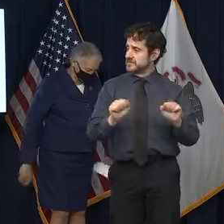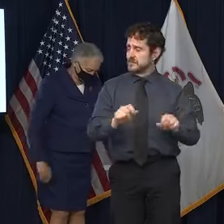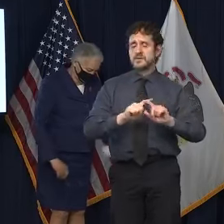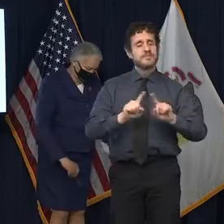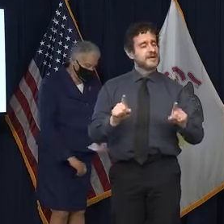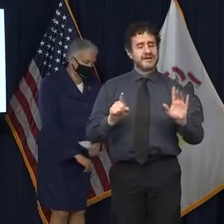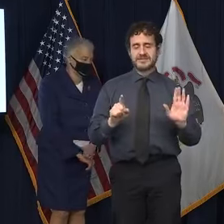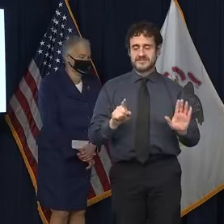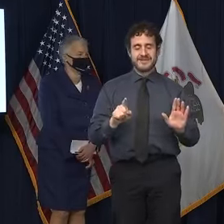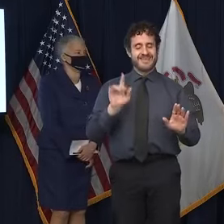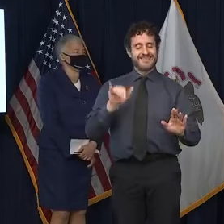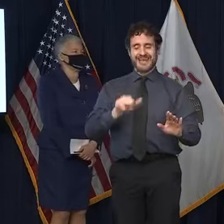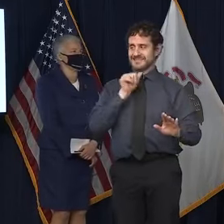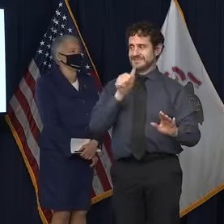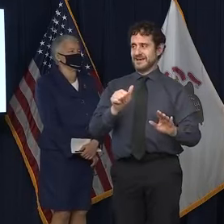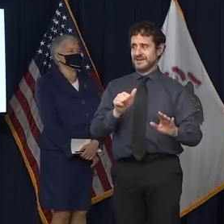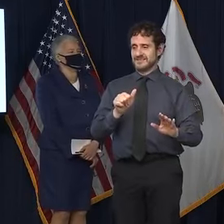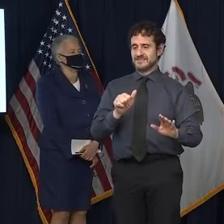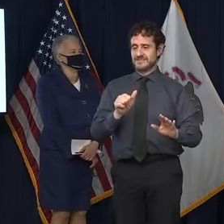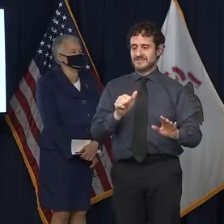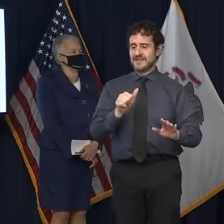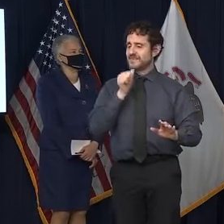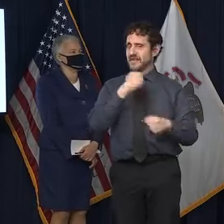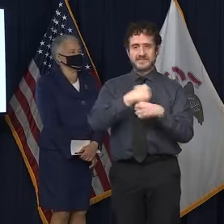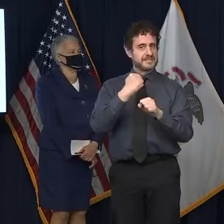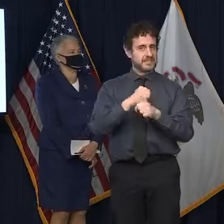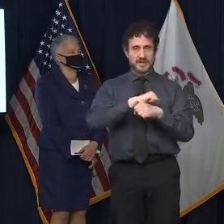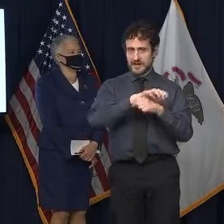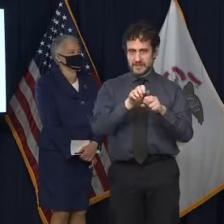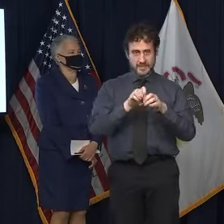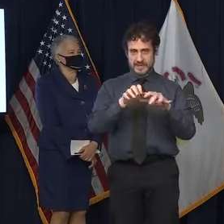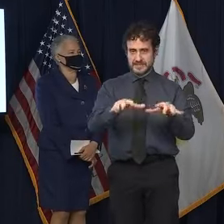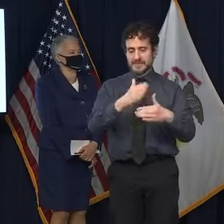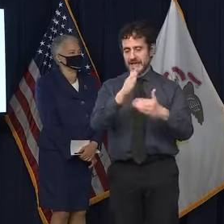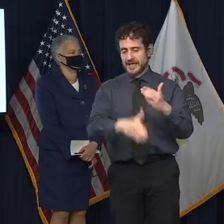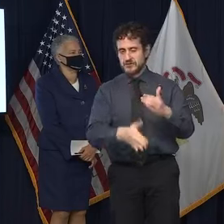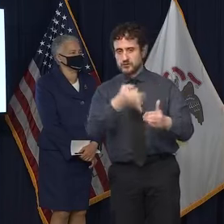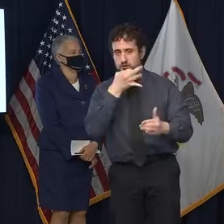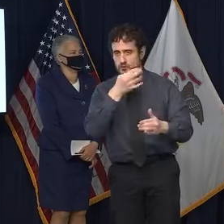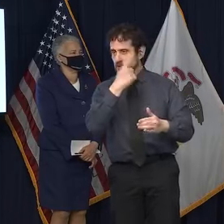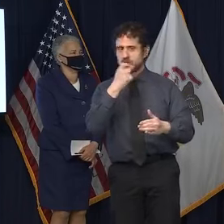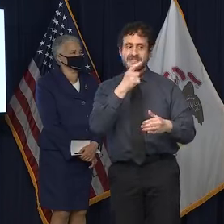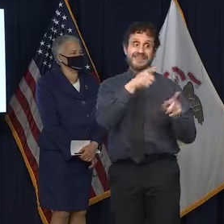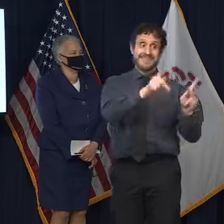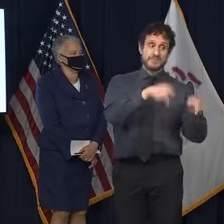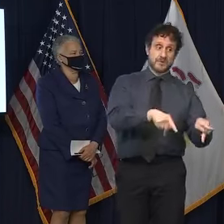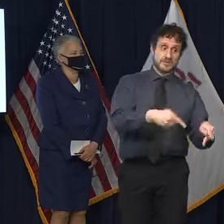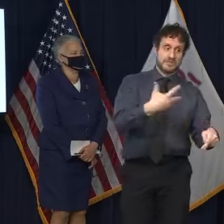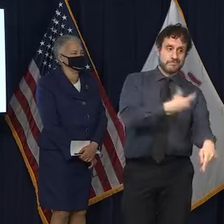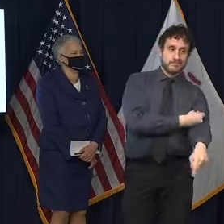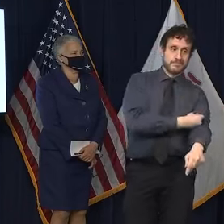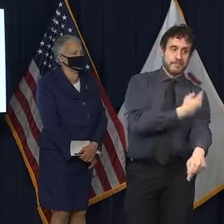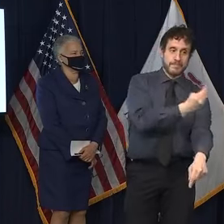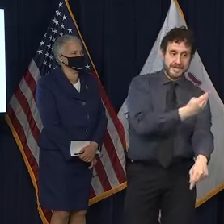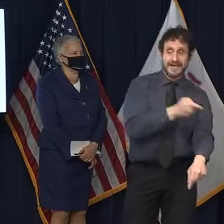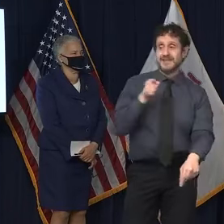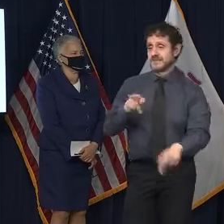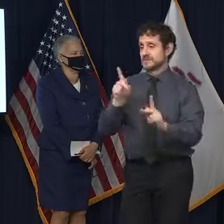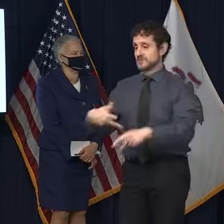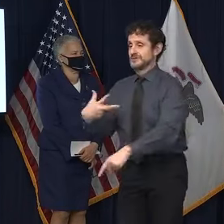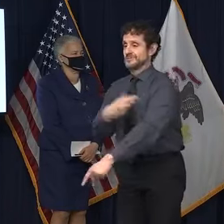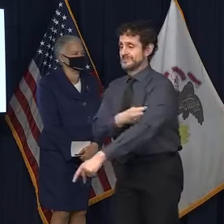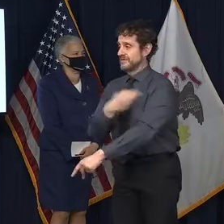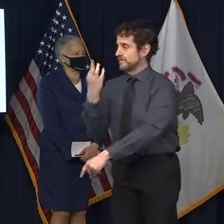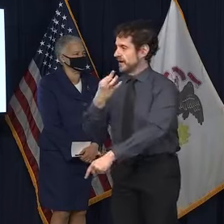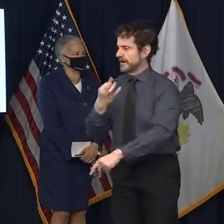That's not where this is not going to make the pandemic and sooner because it happened on, on, on Monday instead of Friday. And what we're calling